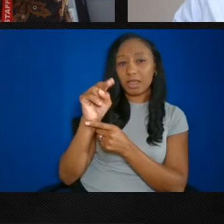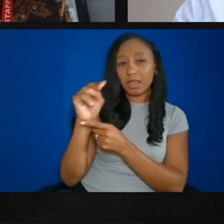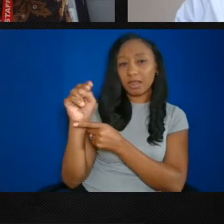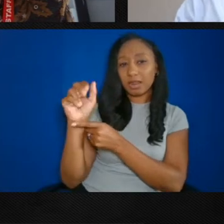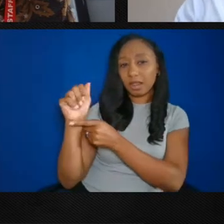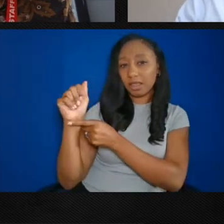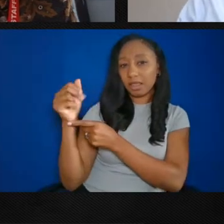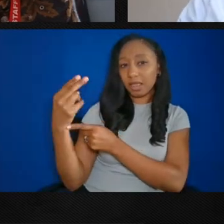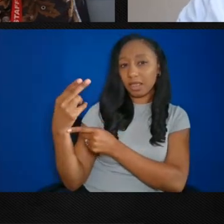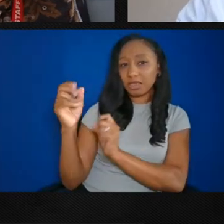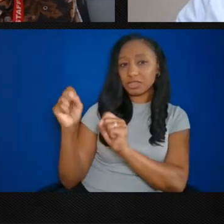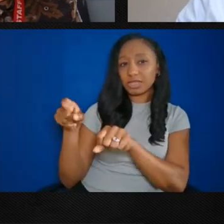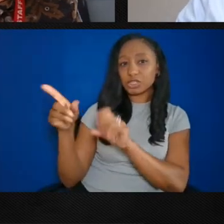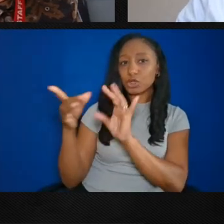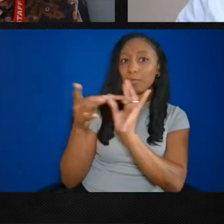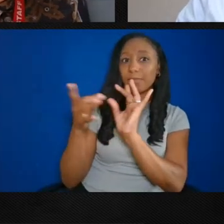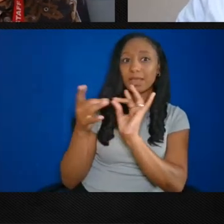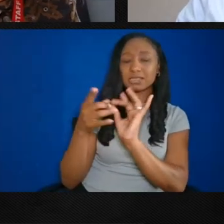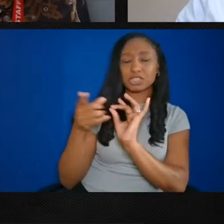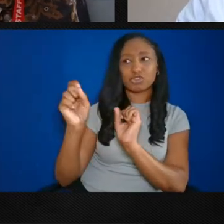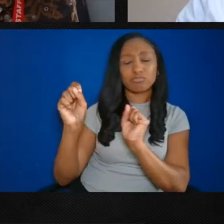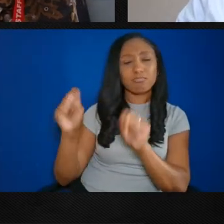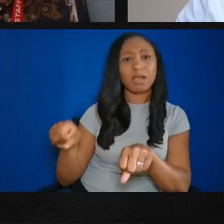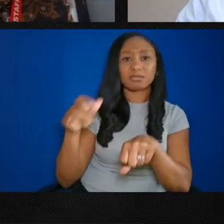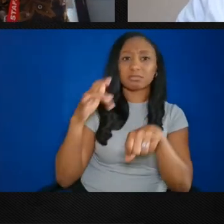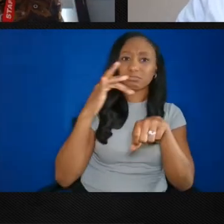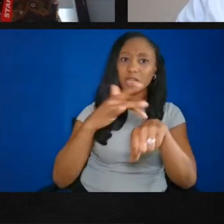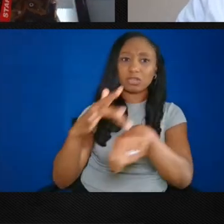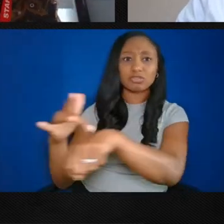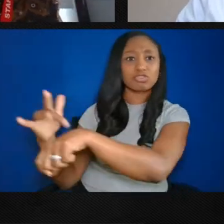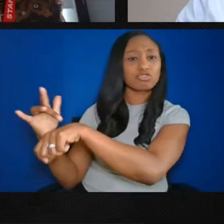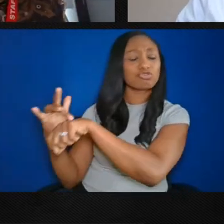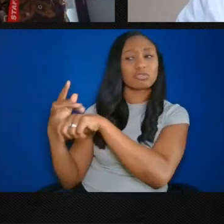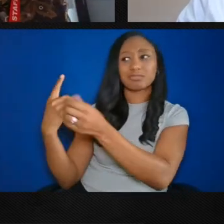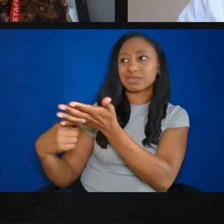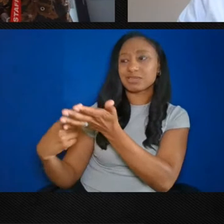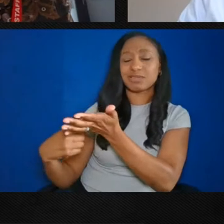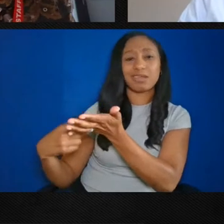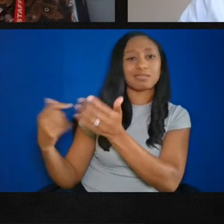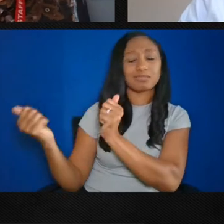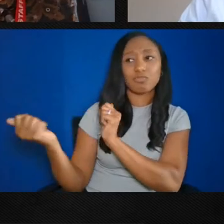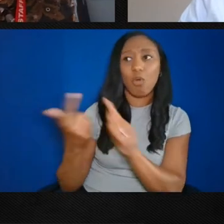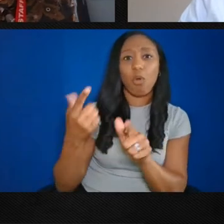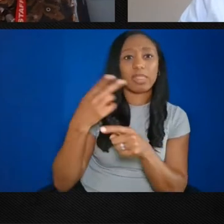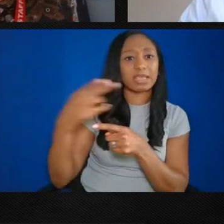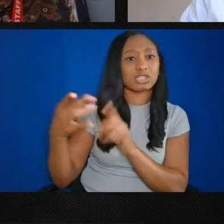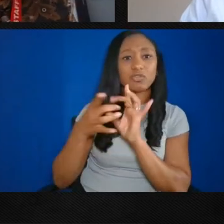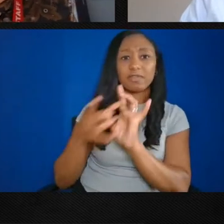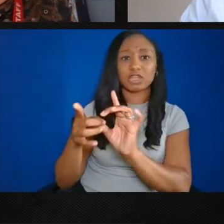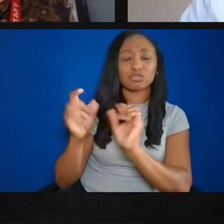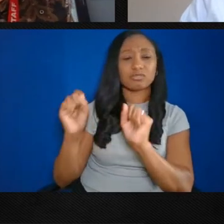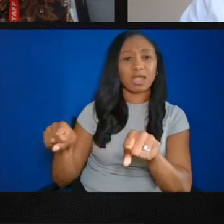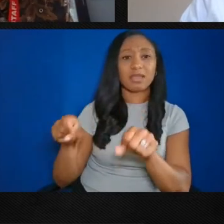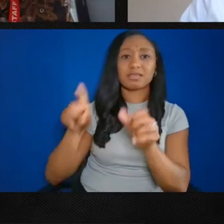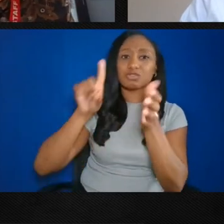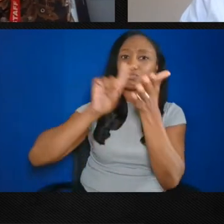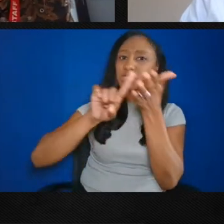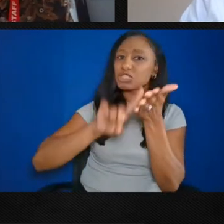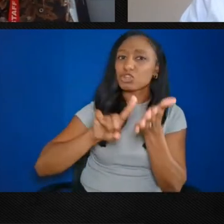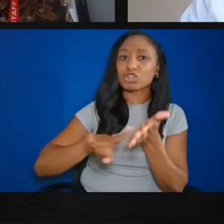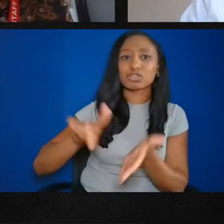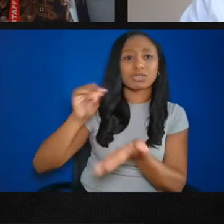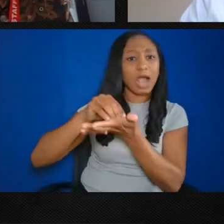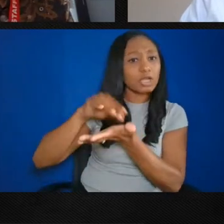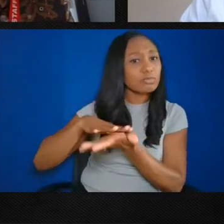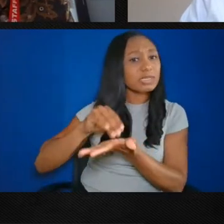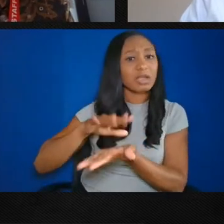your message saying, yes, we must explore all and talk about all of our histories of all communities, explore, explore, explore, document, document, document, which is really